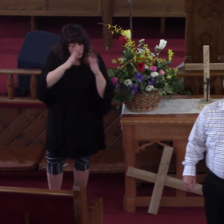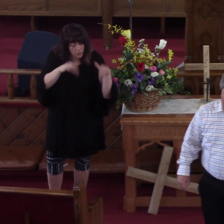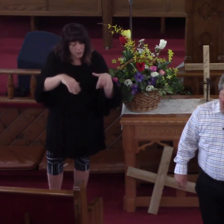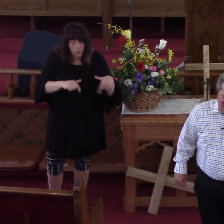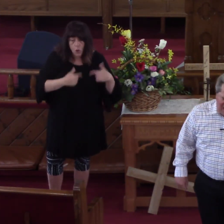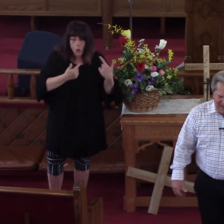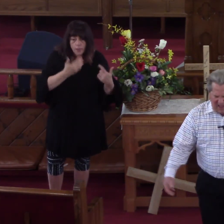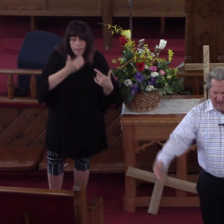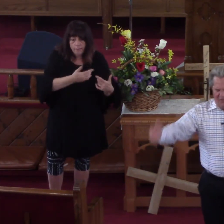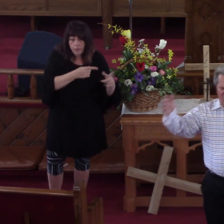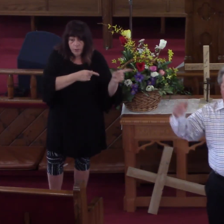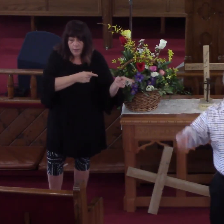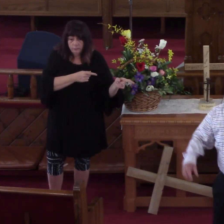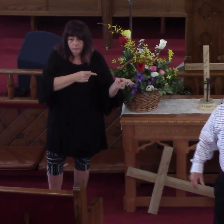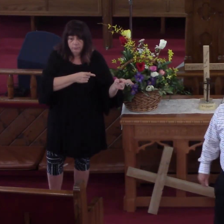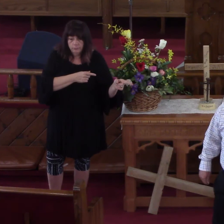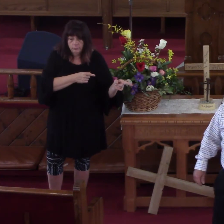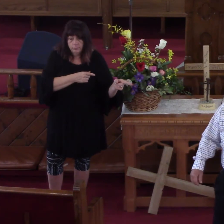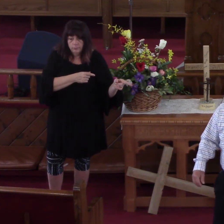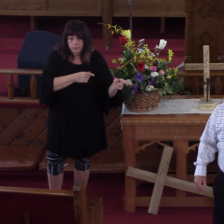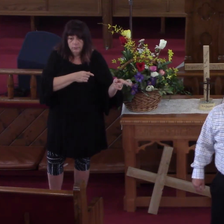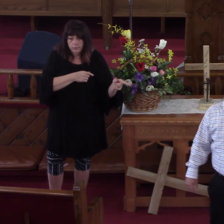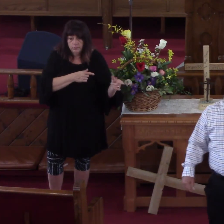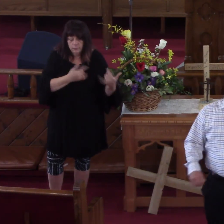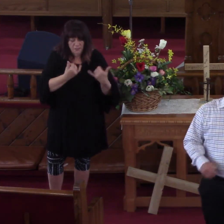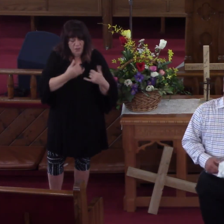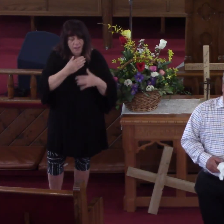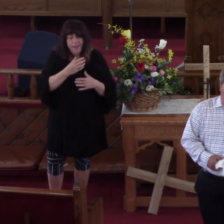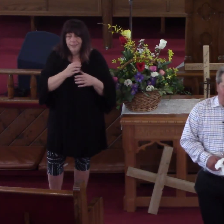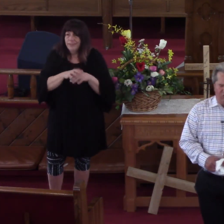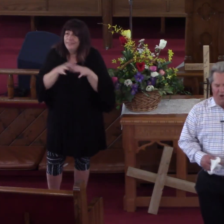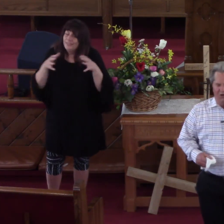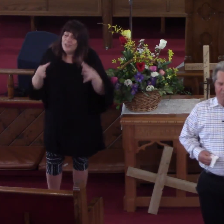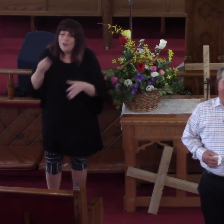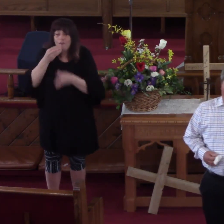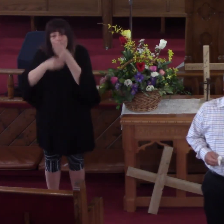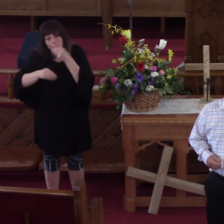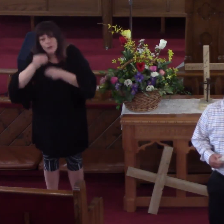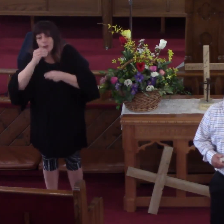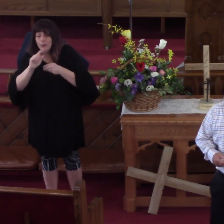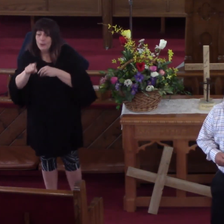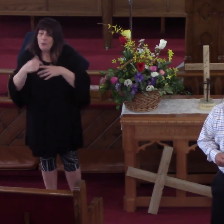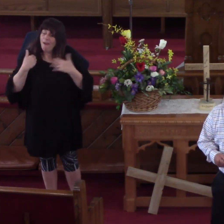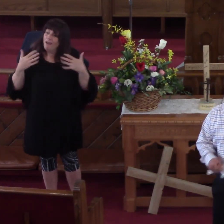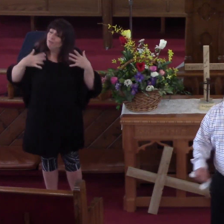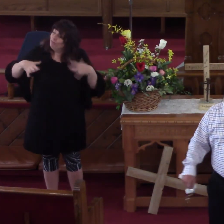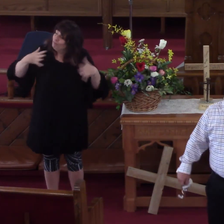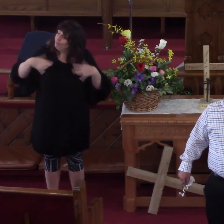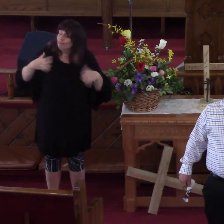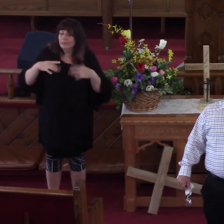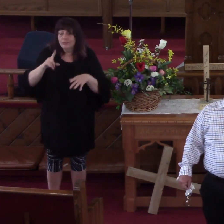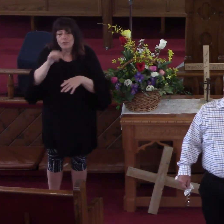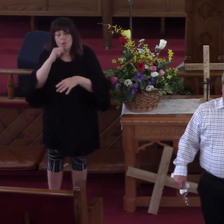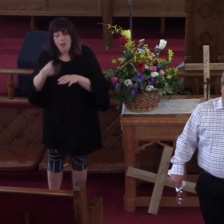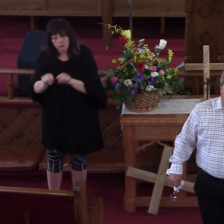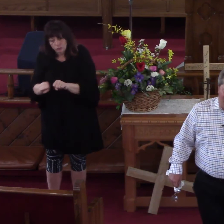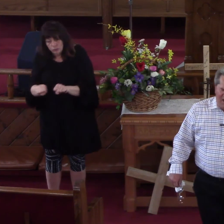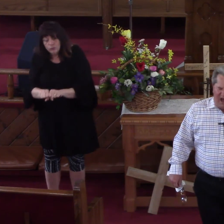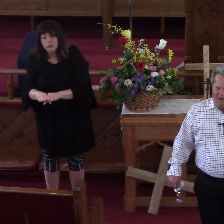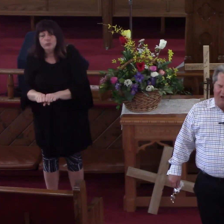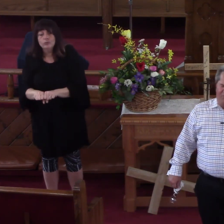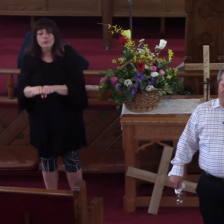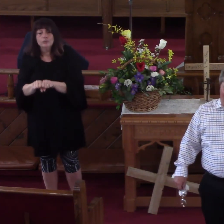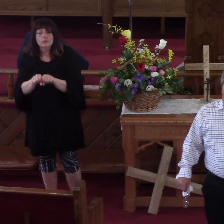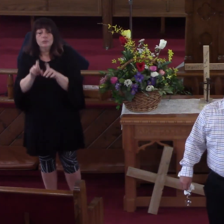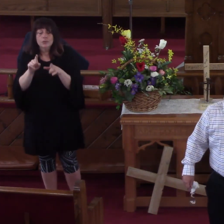life that you had, how that you had plenty to eat, how you had clothes on your back and shoes on your feet, and the blessings